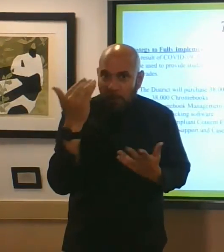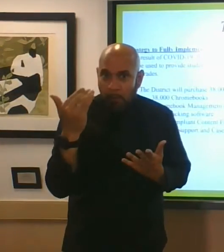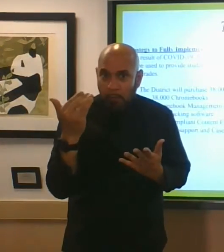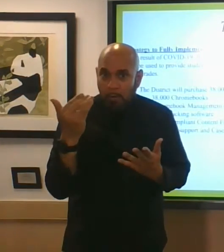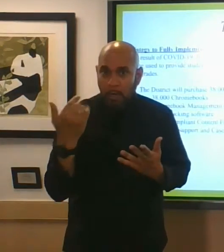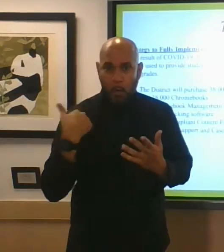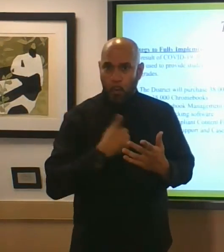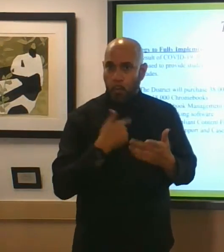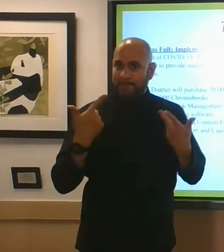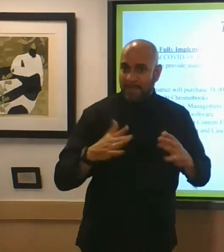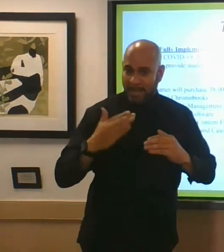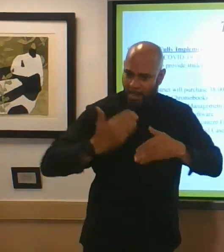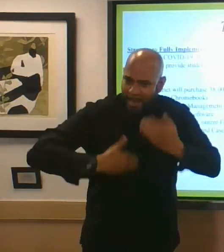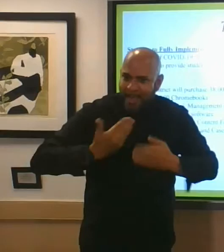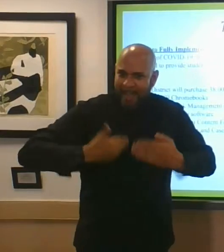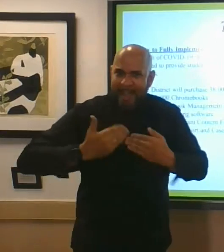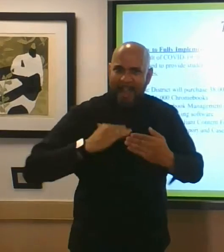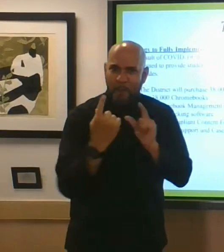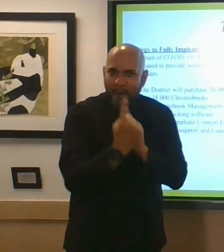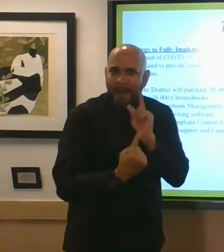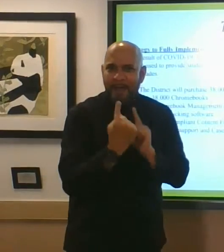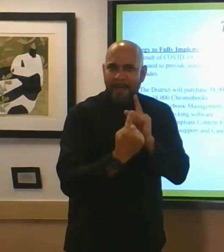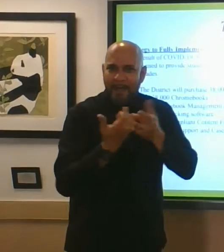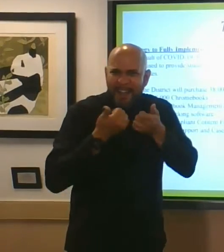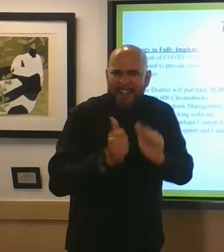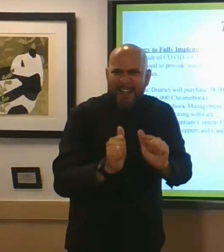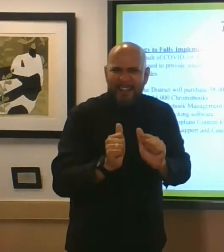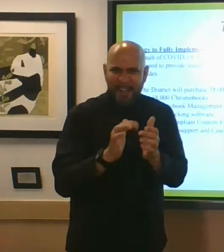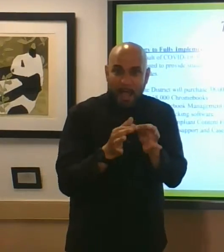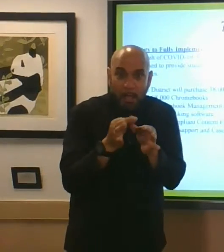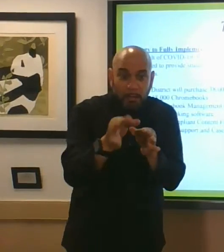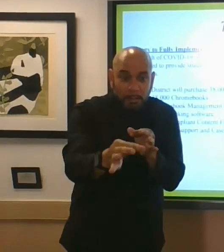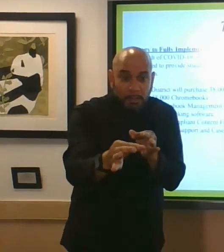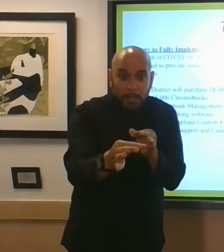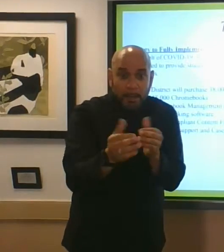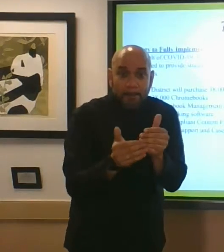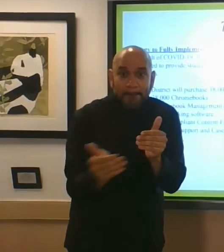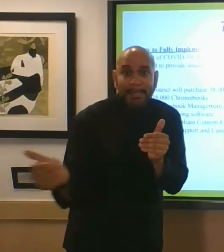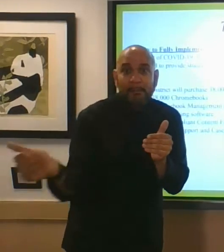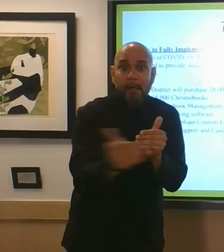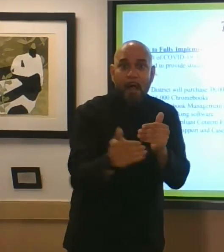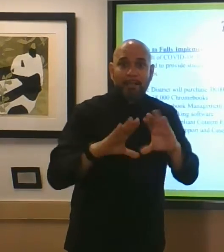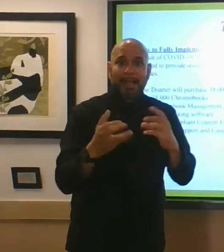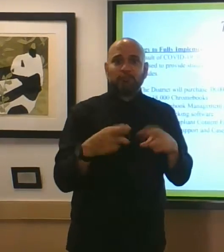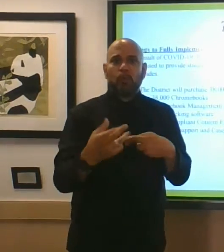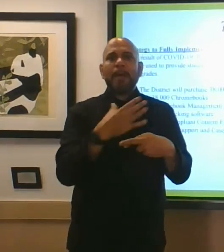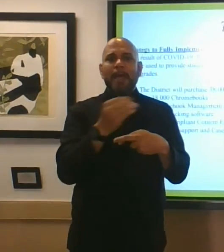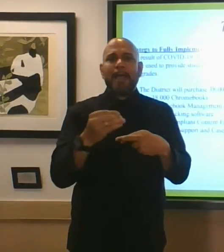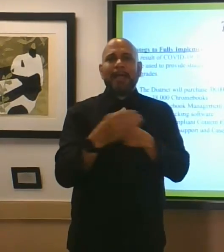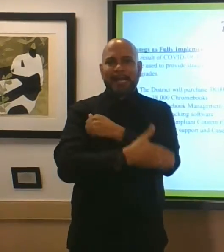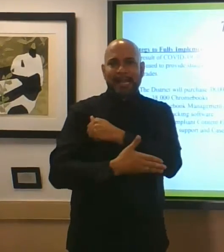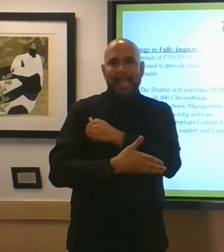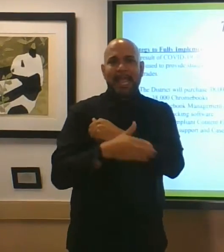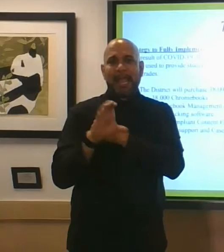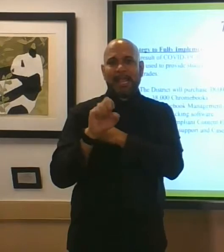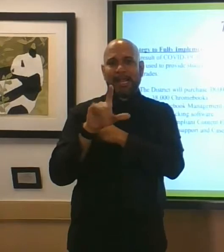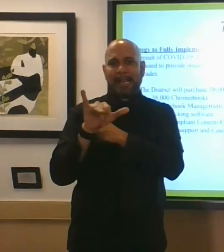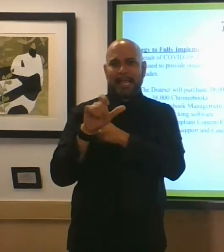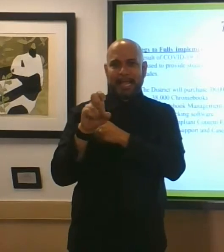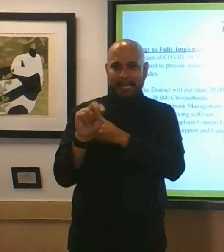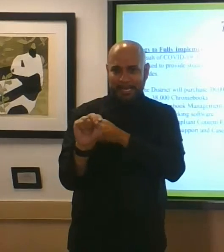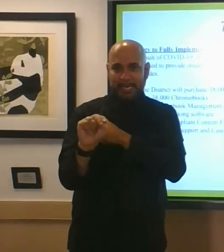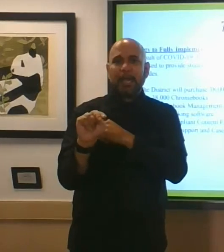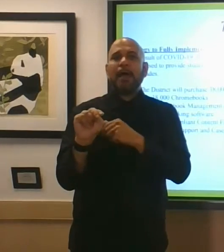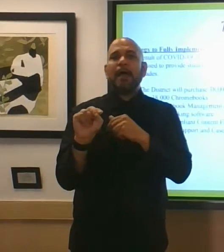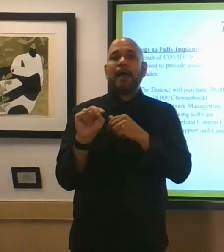we've accelerated our one-to-one effort our extending learning beyond the classroom and clayton county will at some